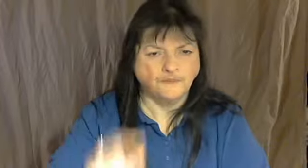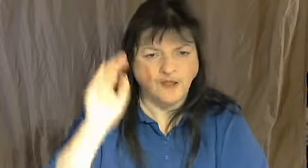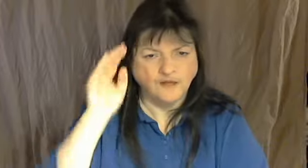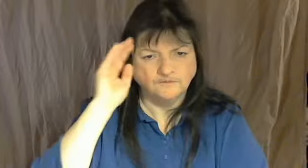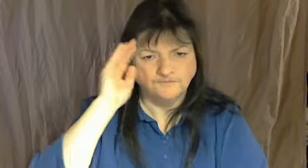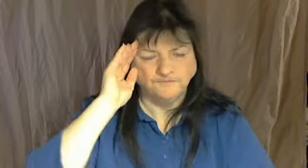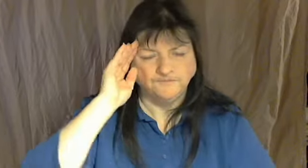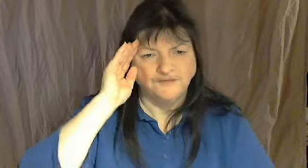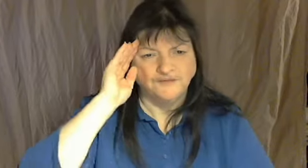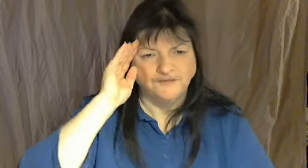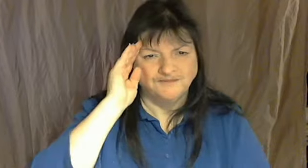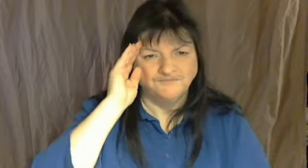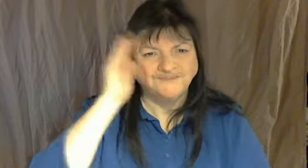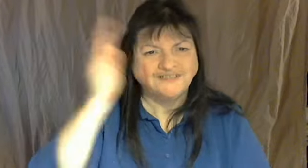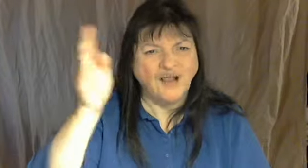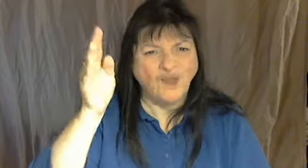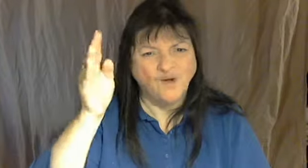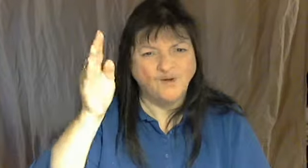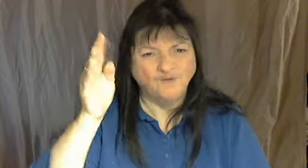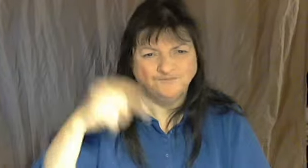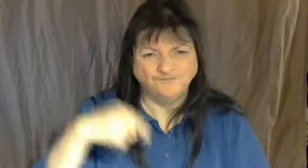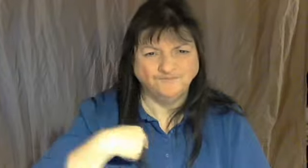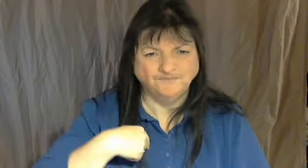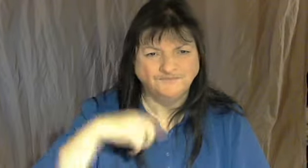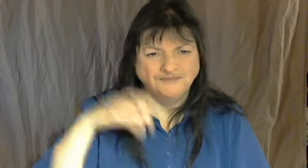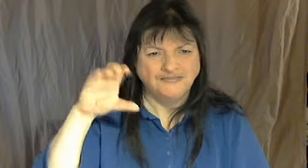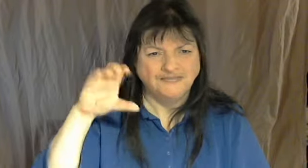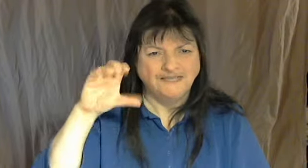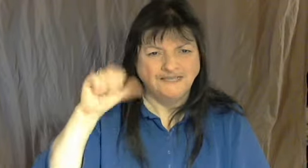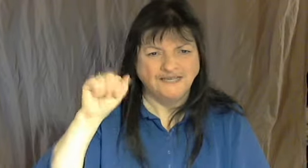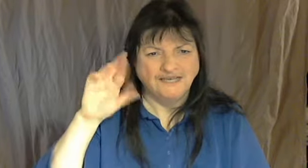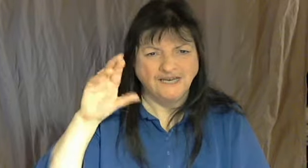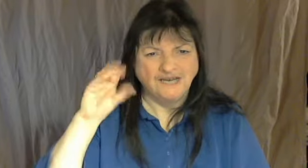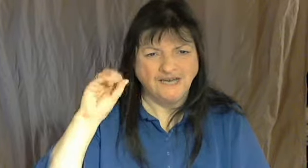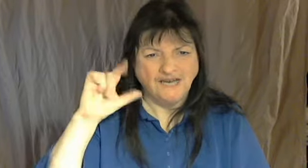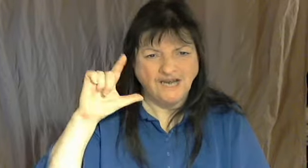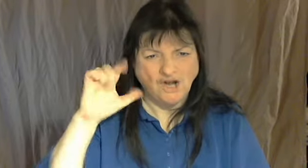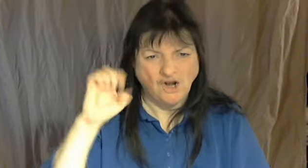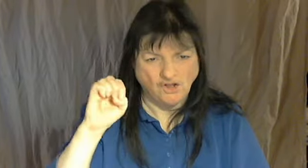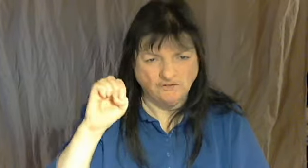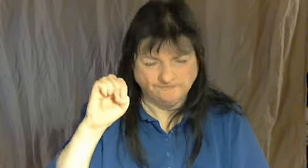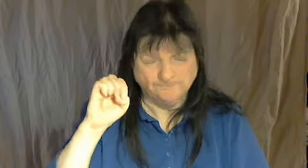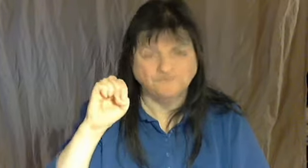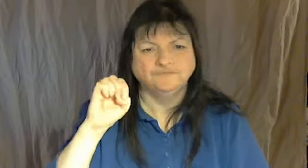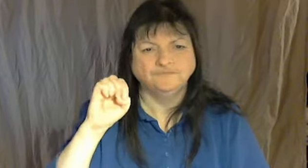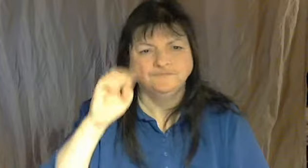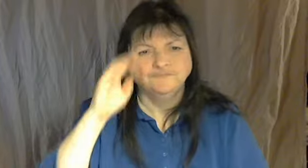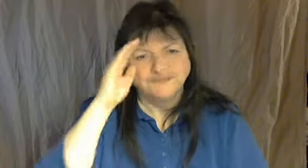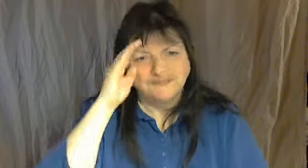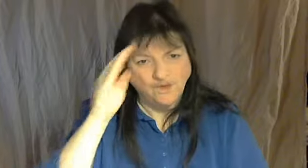When I see it, it makes me great. Was it, I mean, uh... Perhaps,